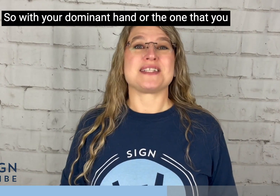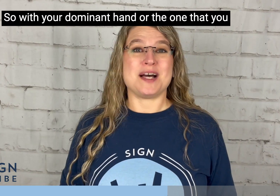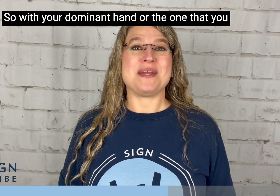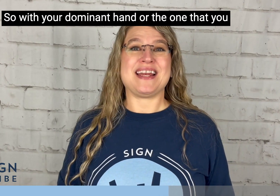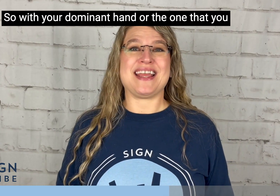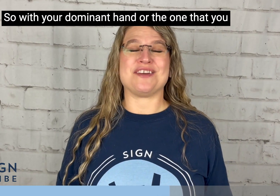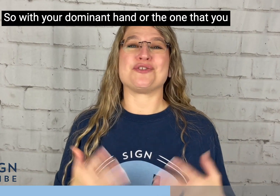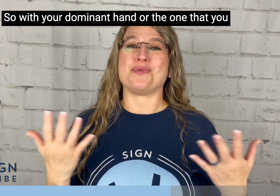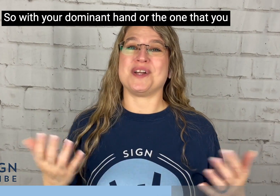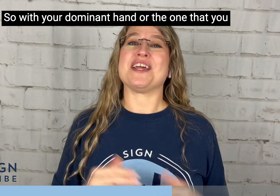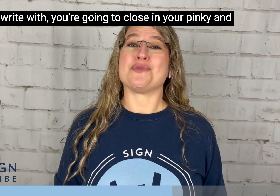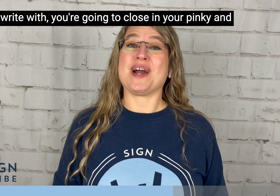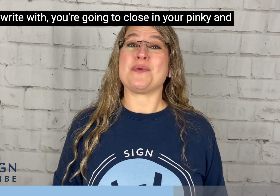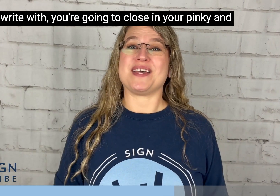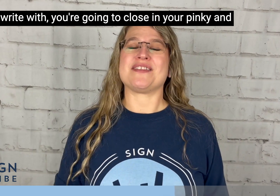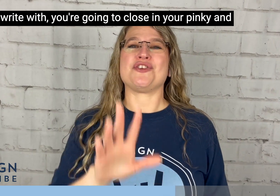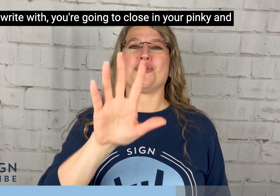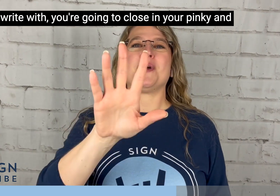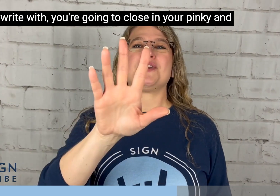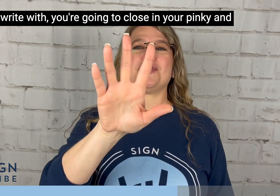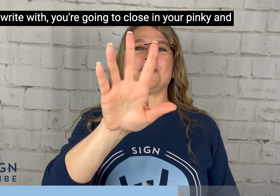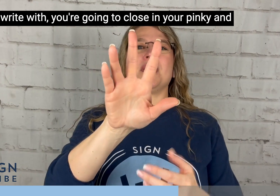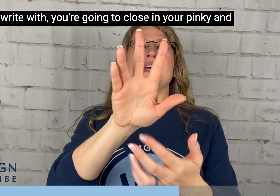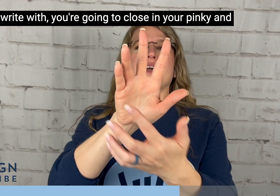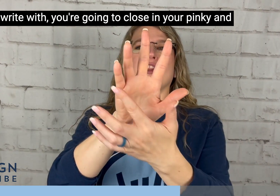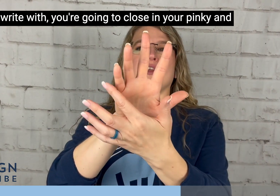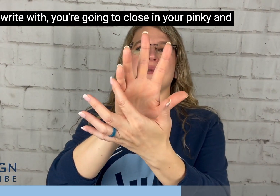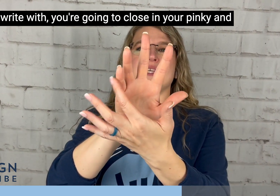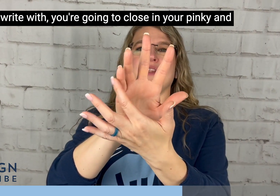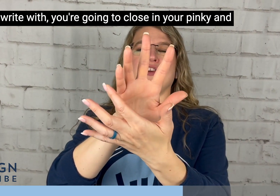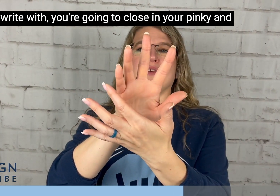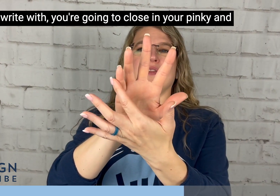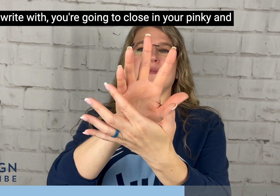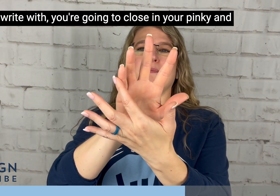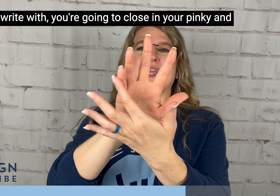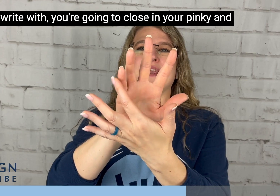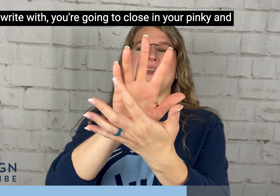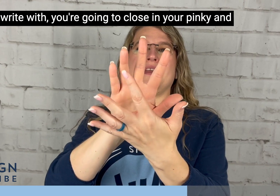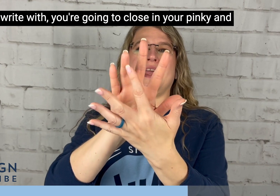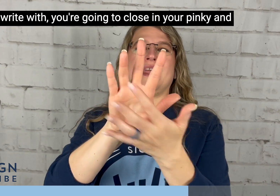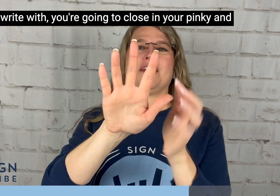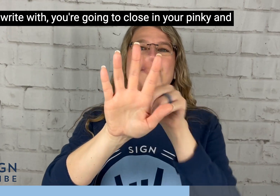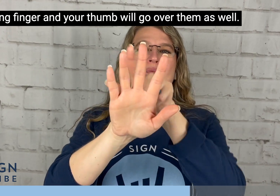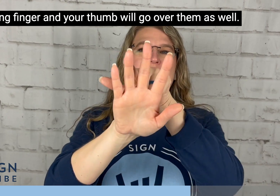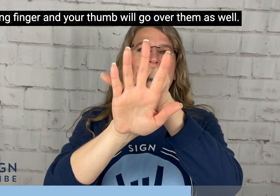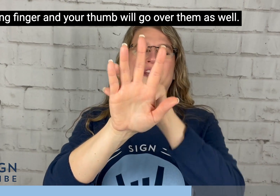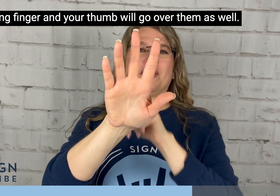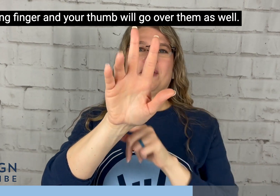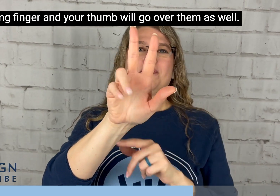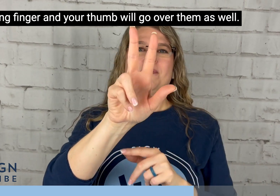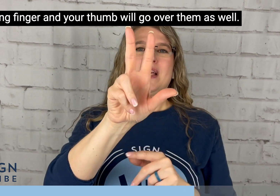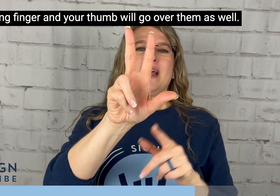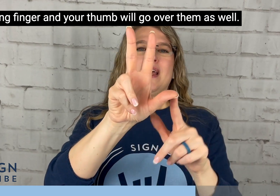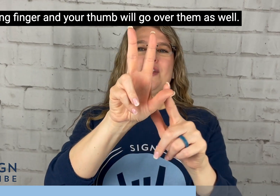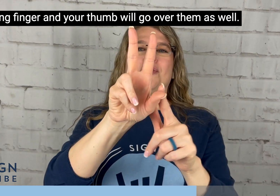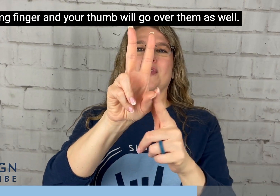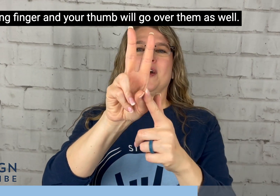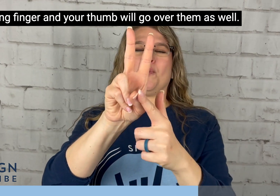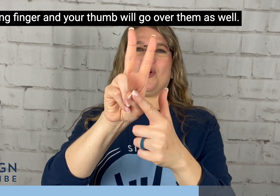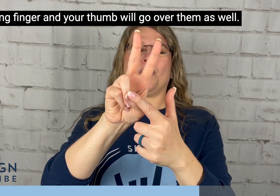dominant hand or the one that you write with, you're going to close in your pinky and ring finger and your thumb will go